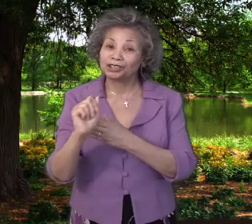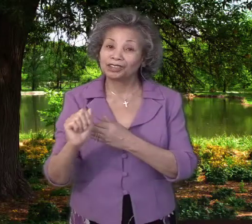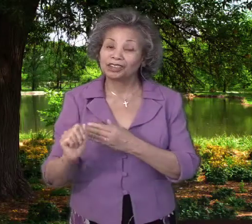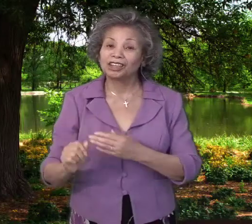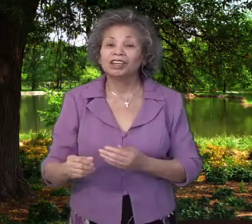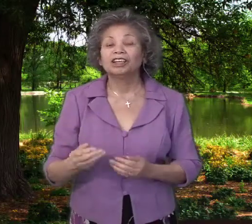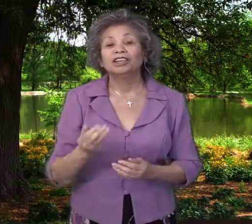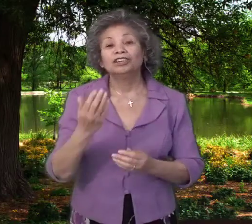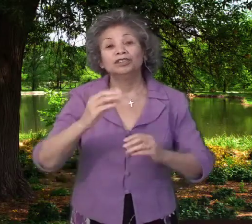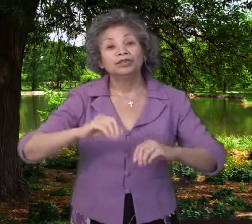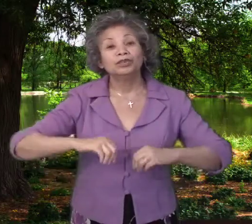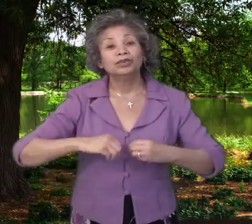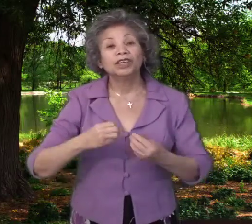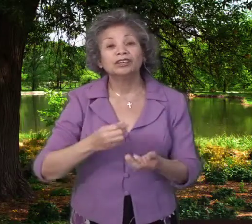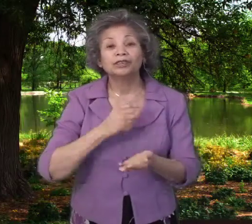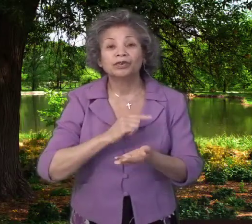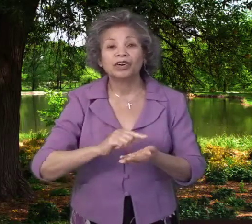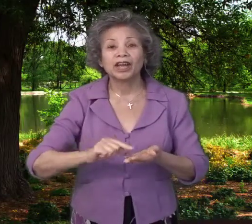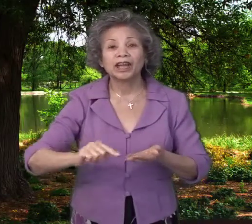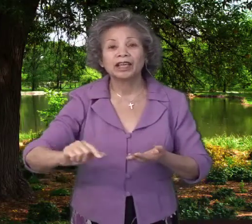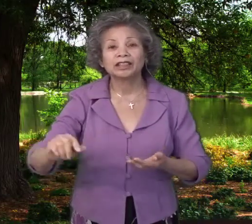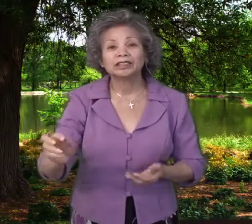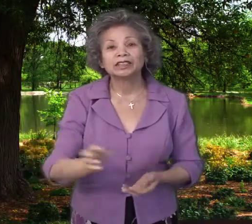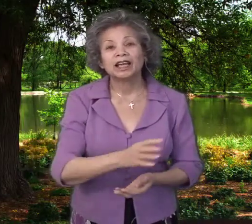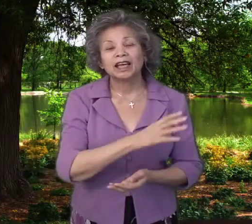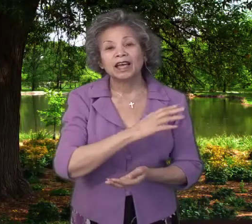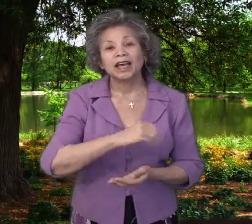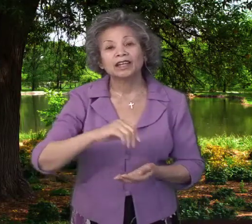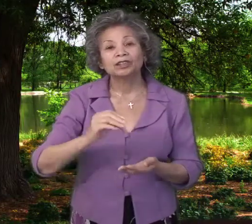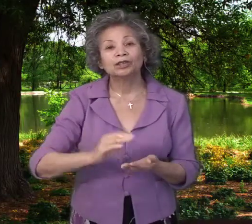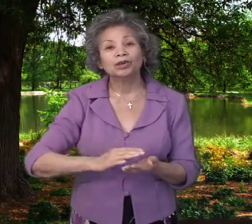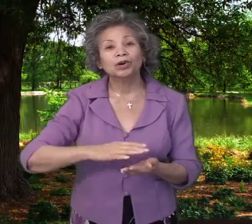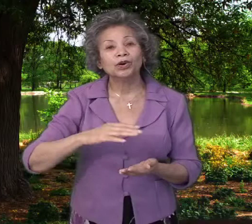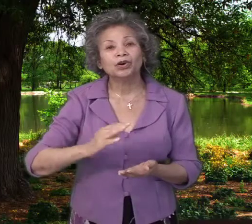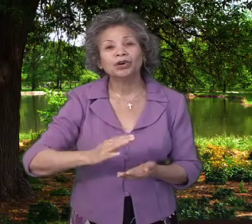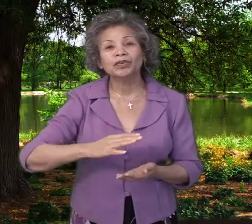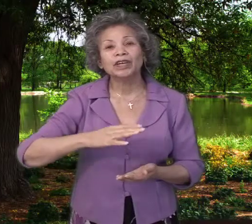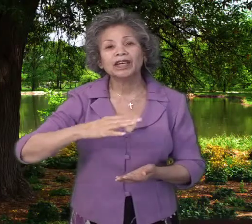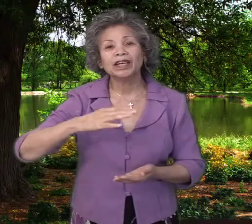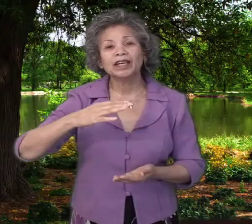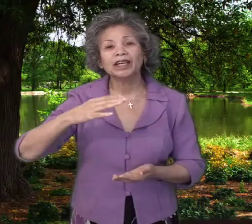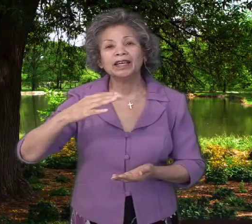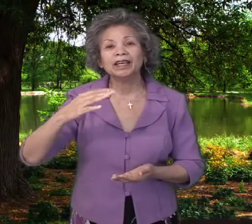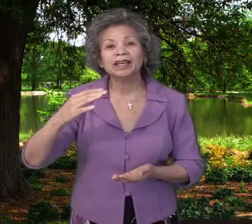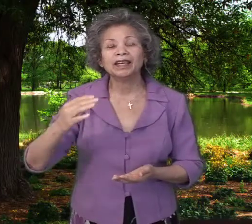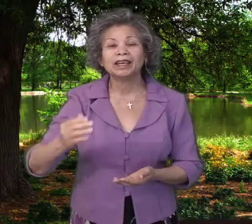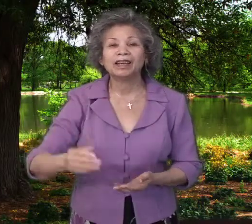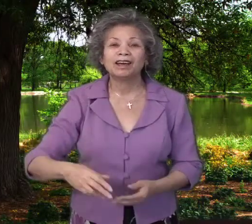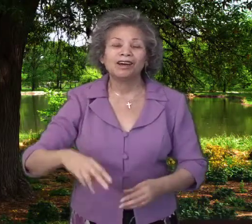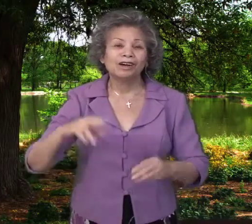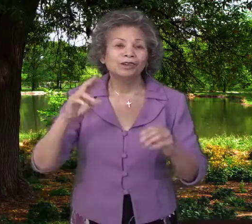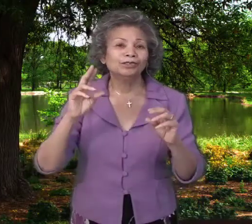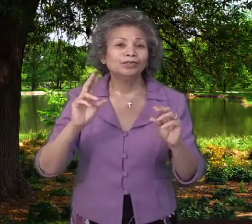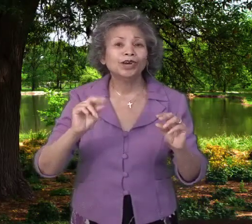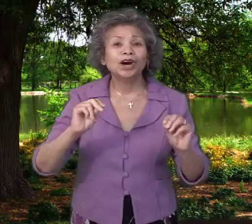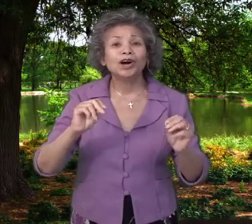You give grace With grace and glory. No